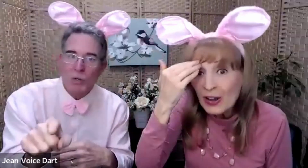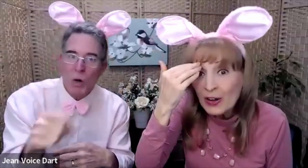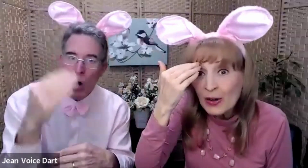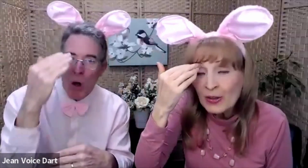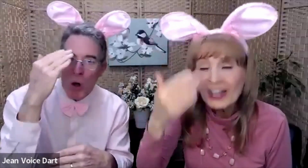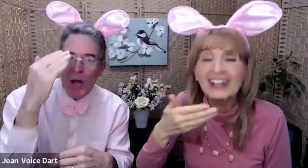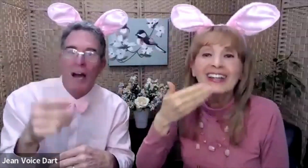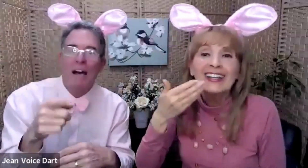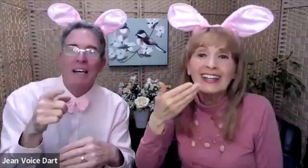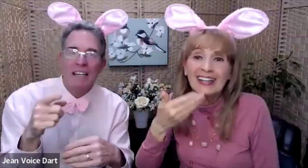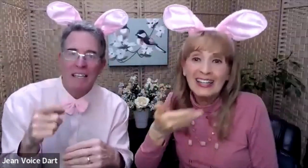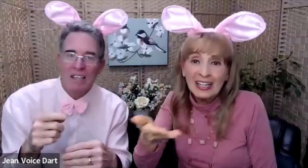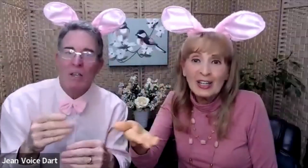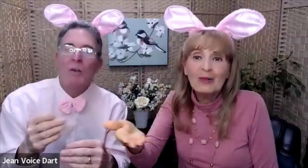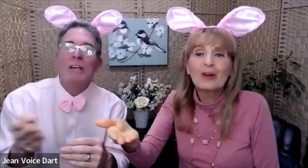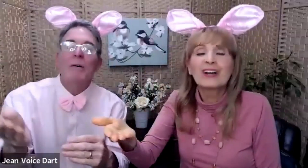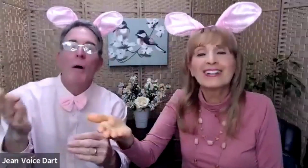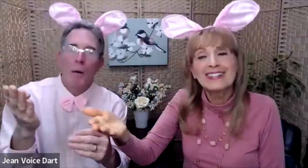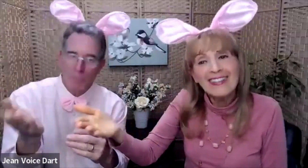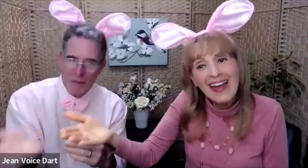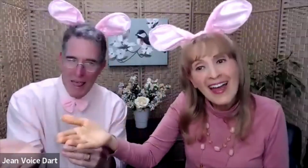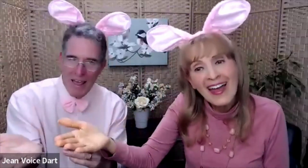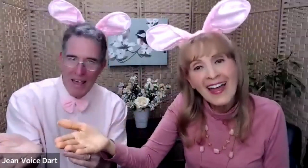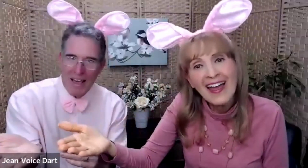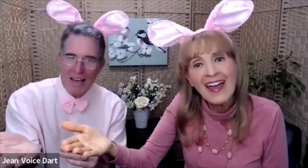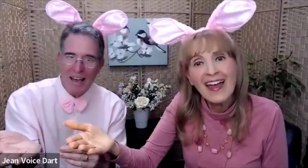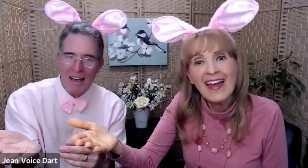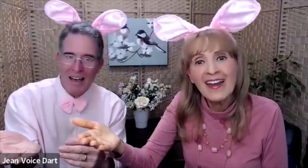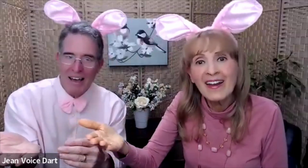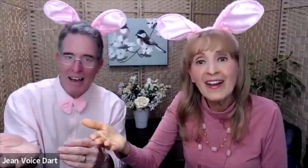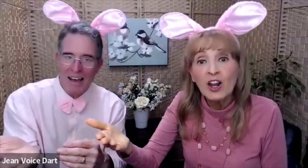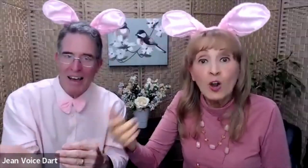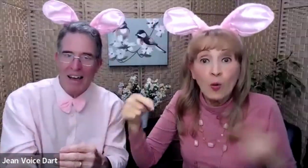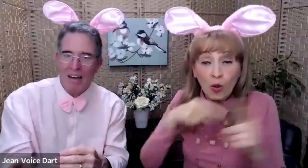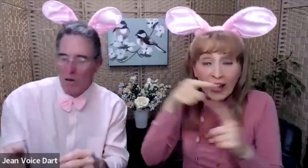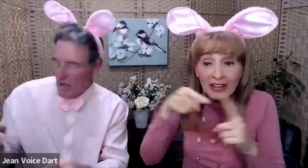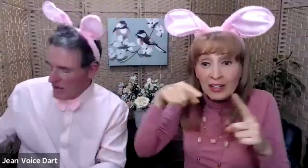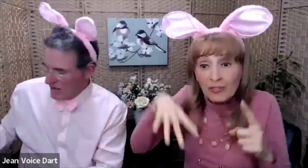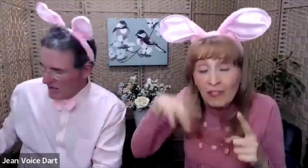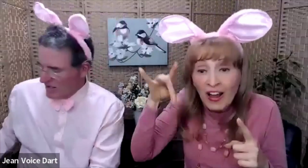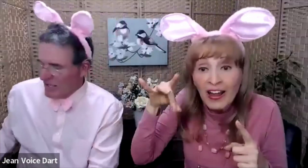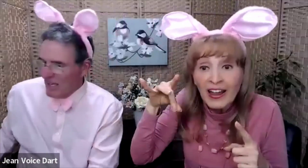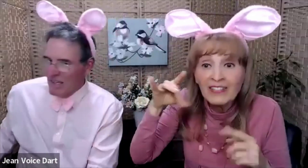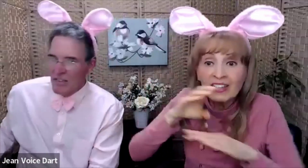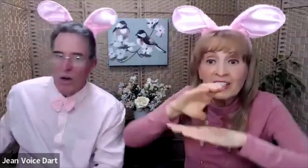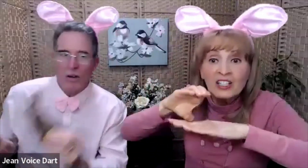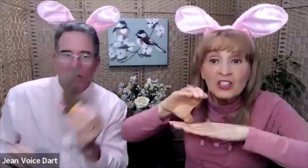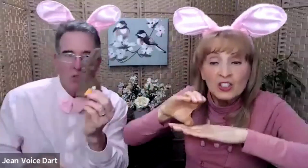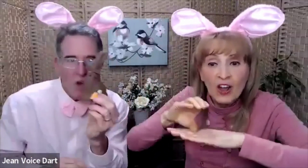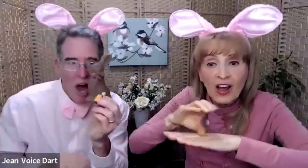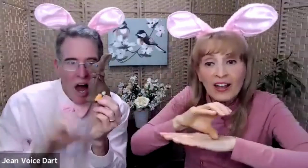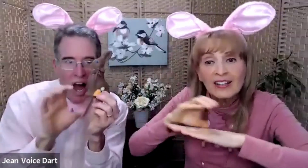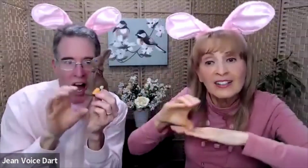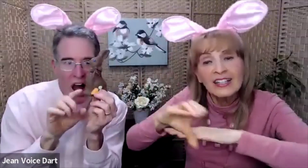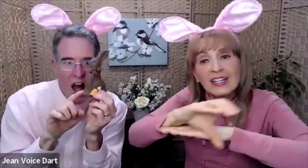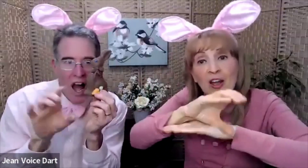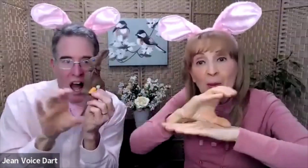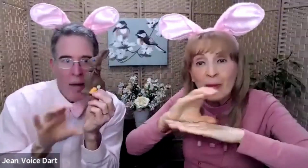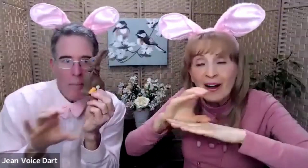know that he was there. When you find the chocolate bunny.